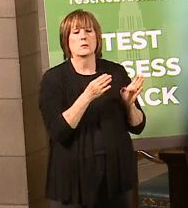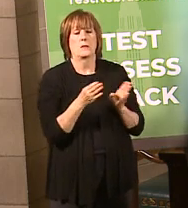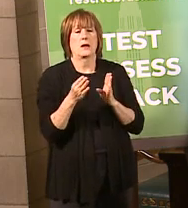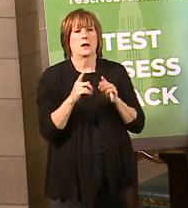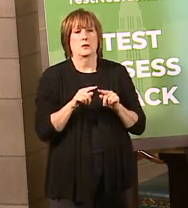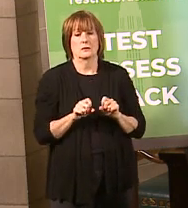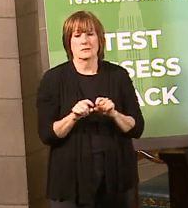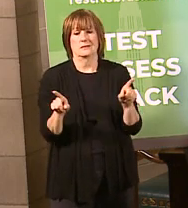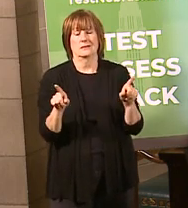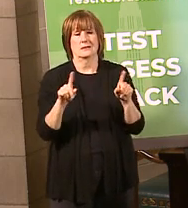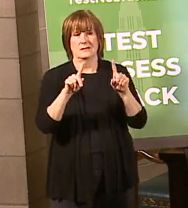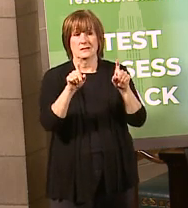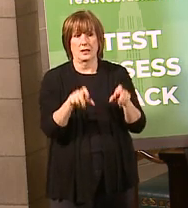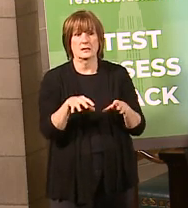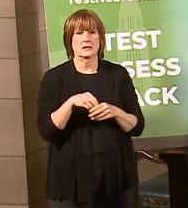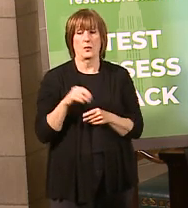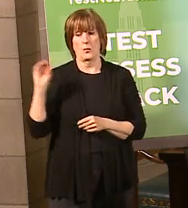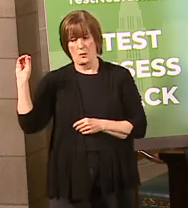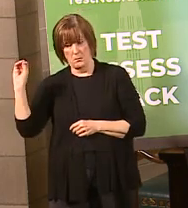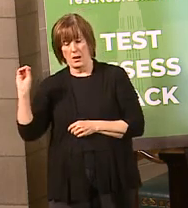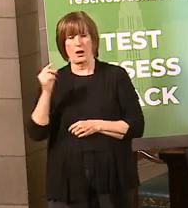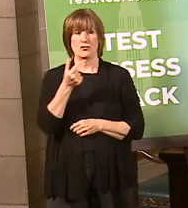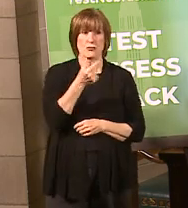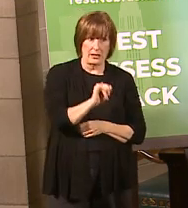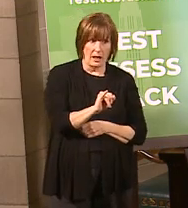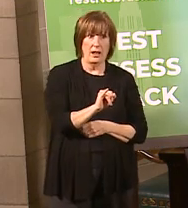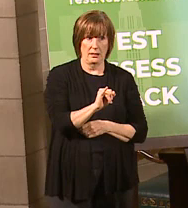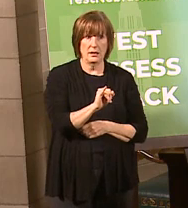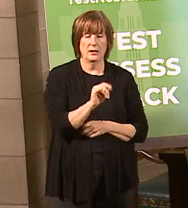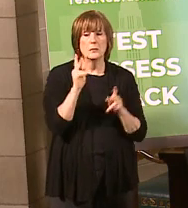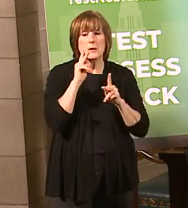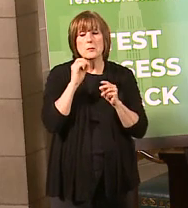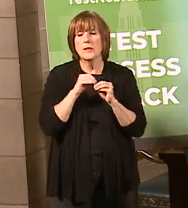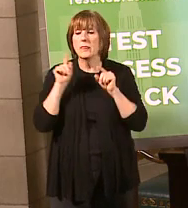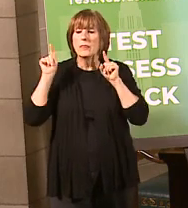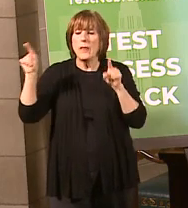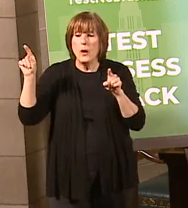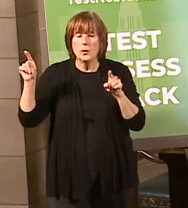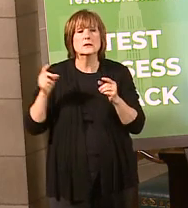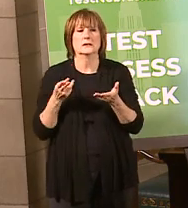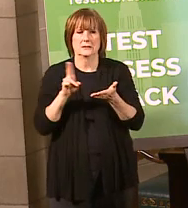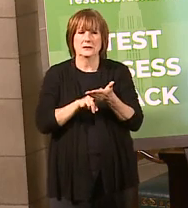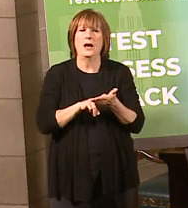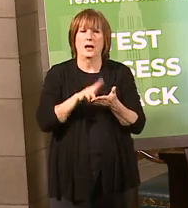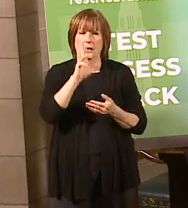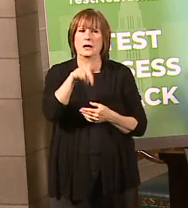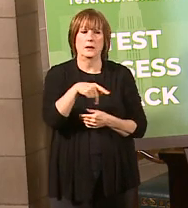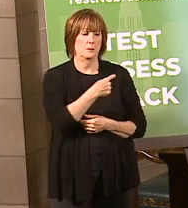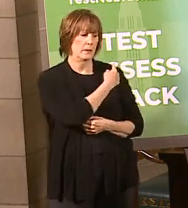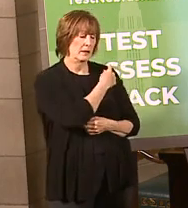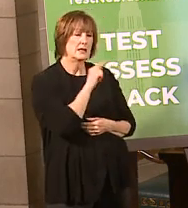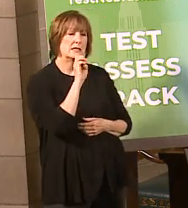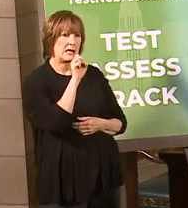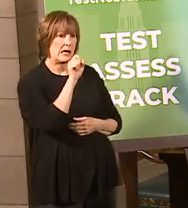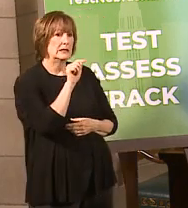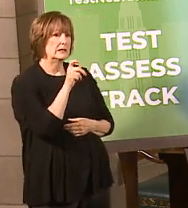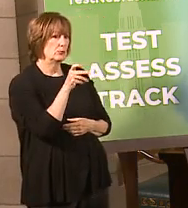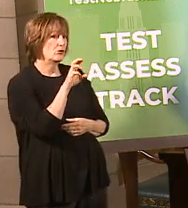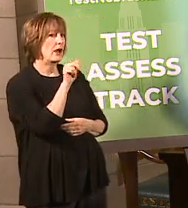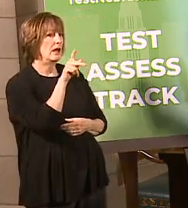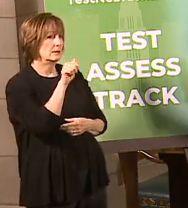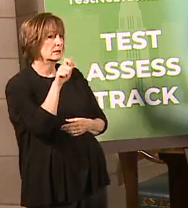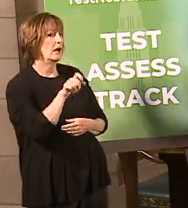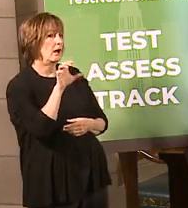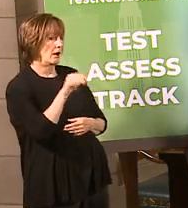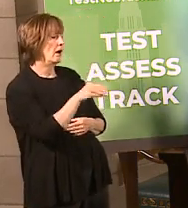rolling out testing in Omaha and Grand Island. So again, for folks in those communities, sign up at testnebraska.com. Great opportunity to be